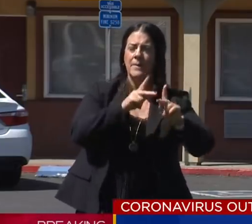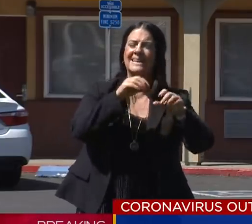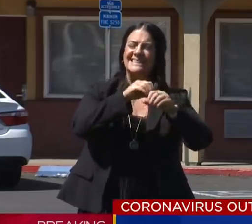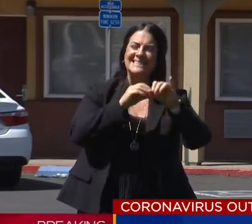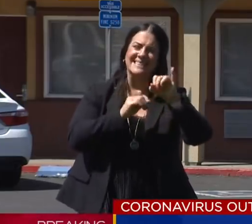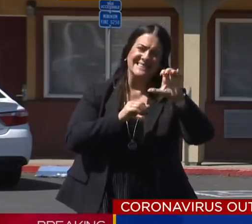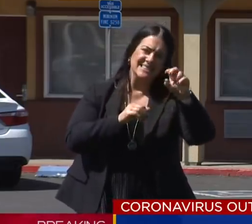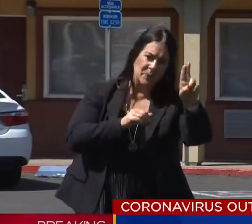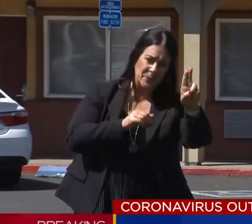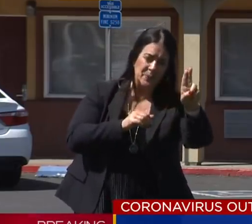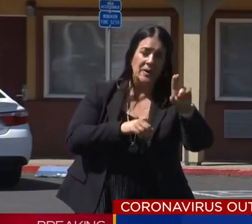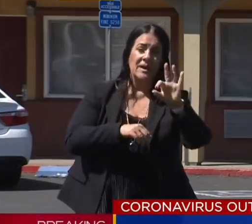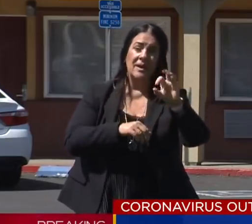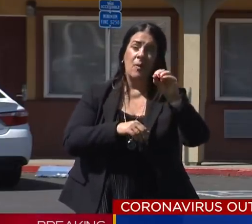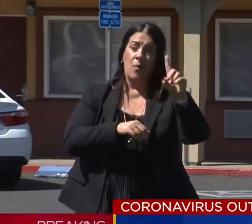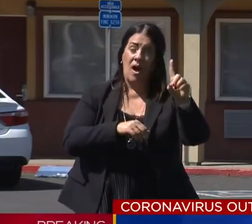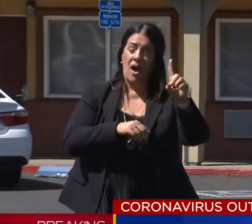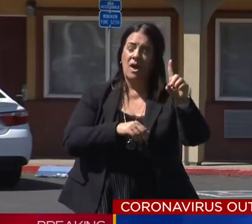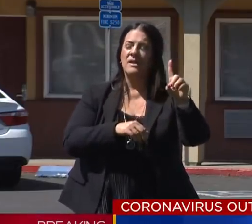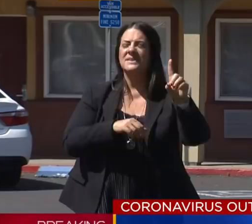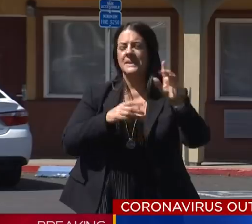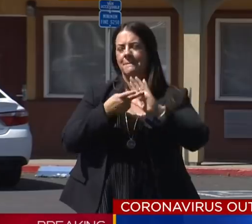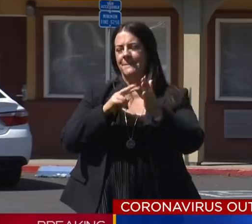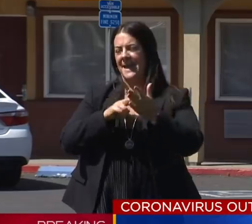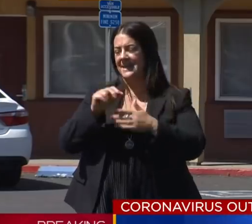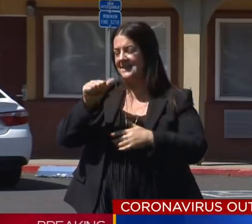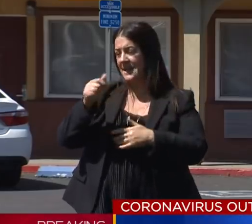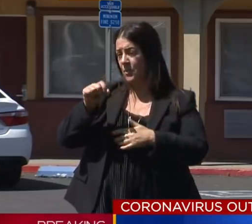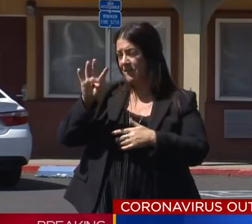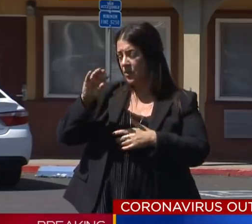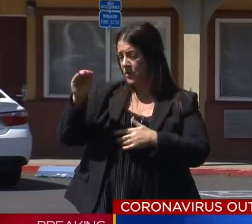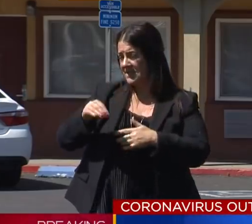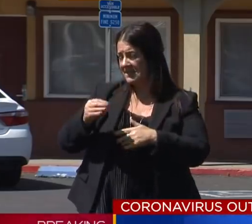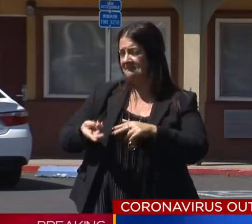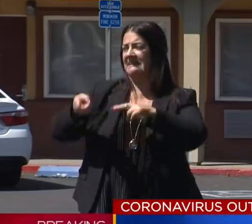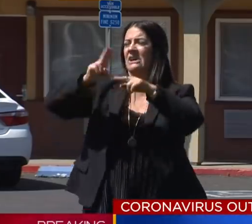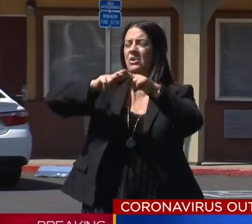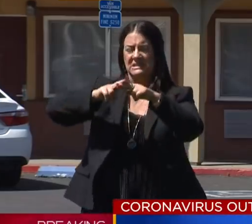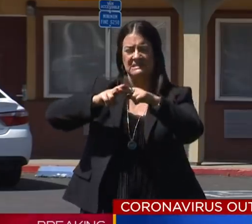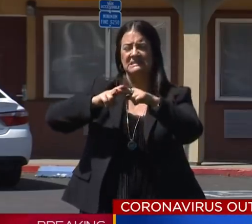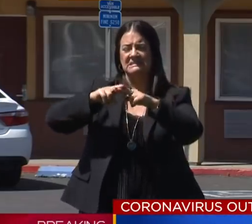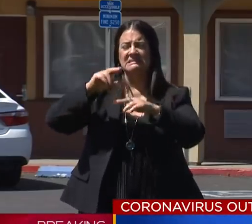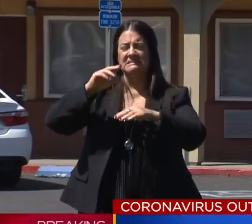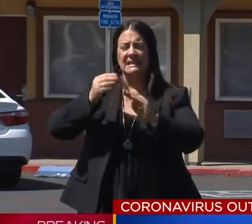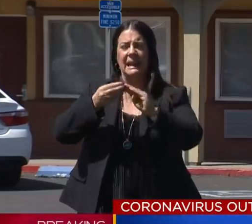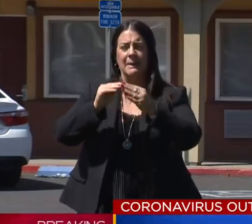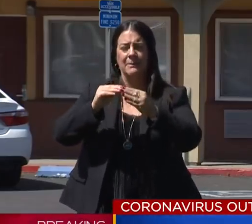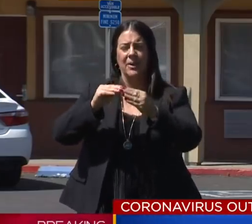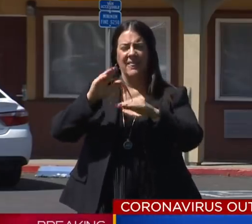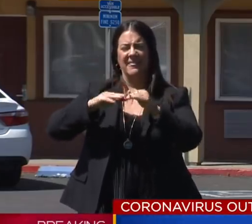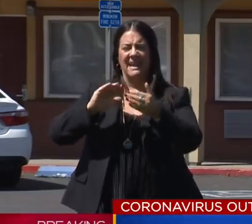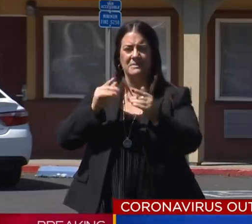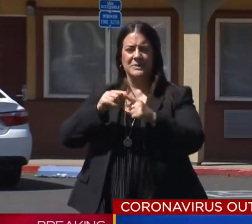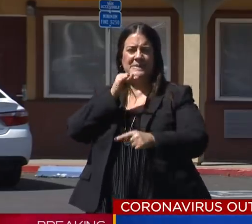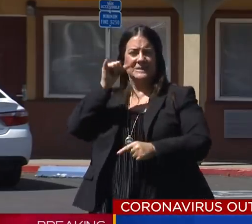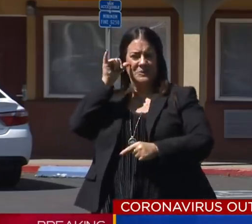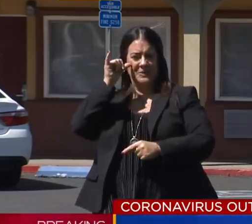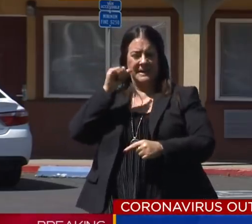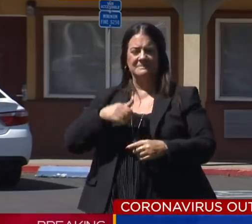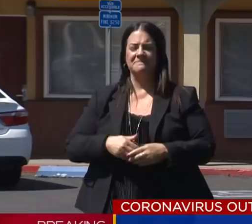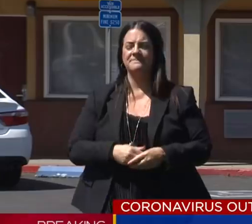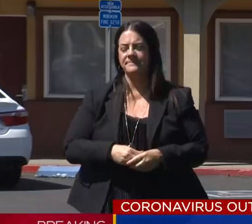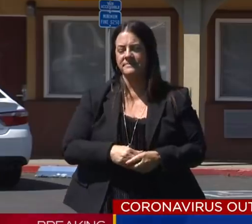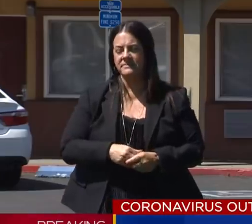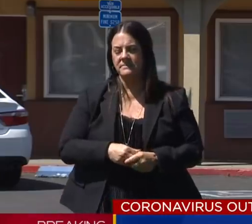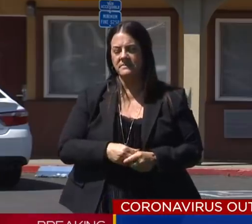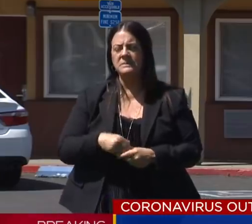number represents a 10.4% increase from the previously reported number yesterday. We continue to